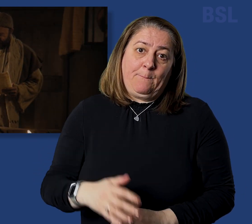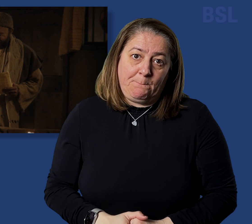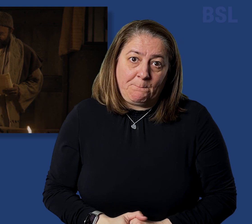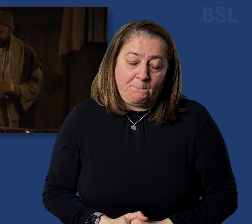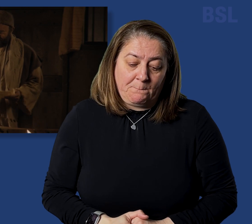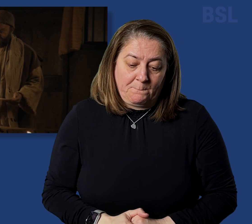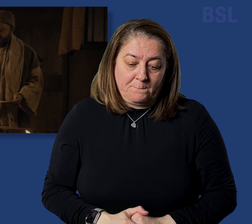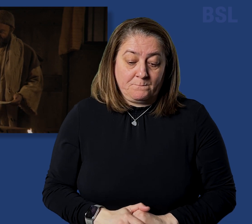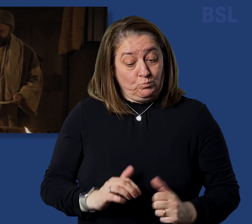Good.